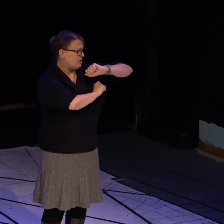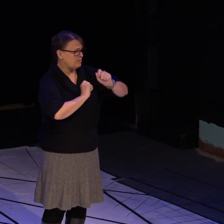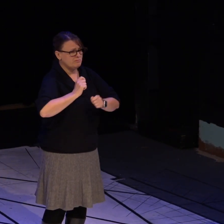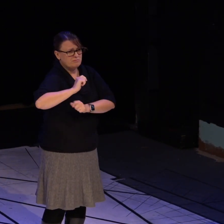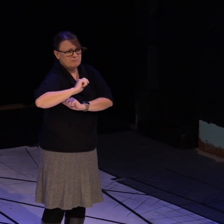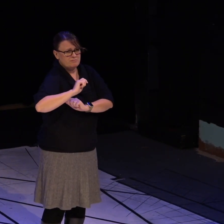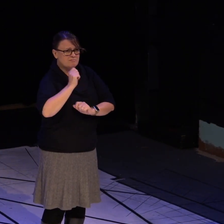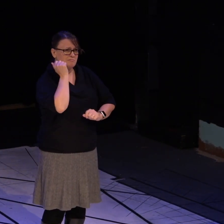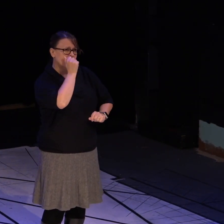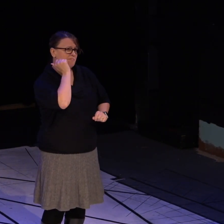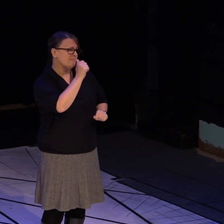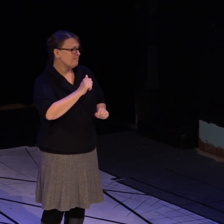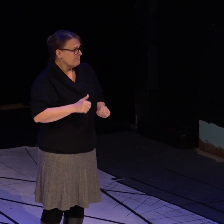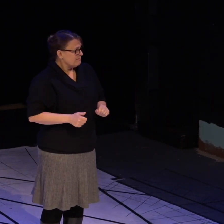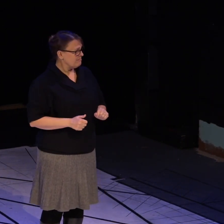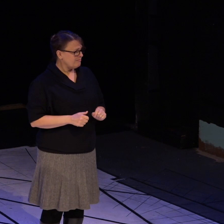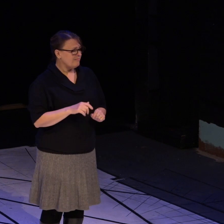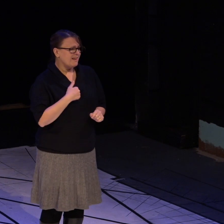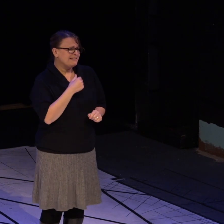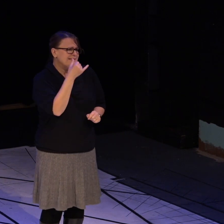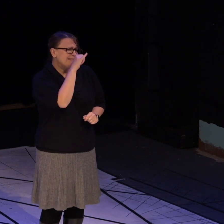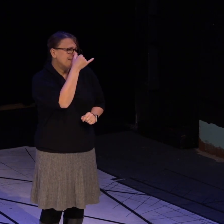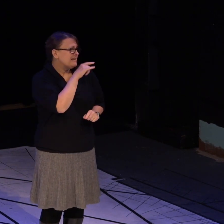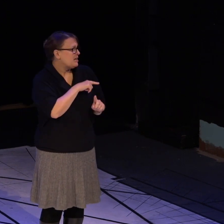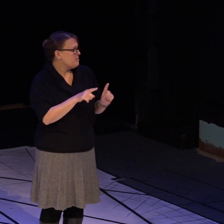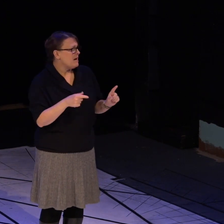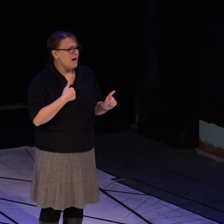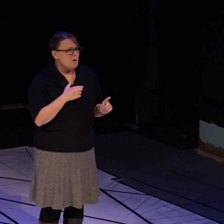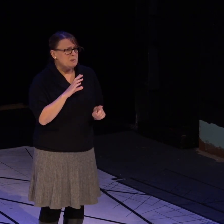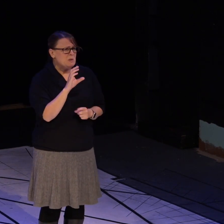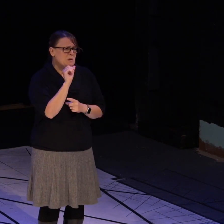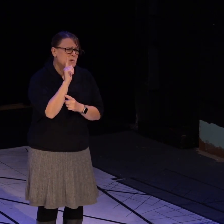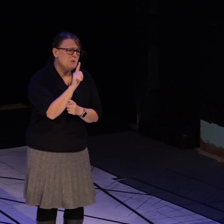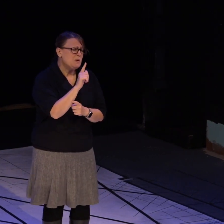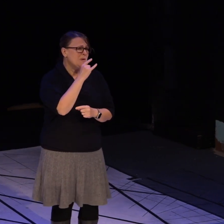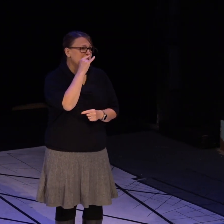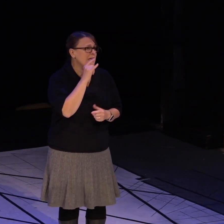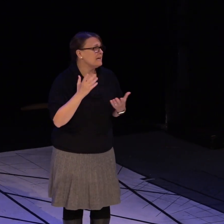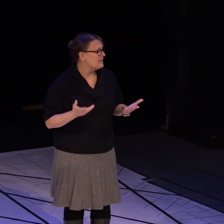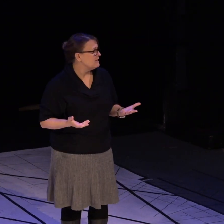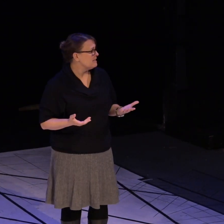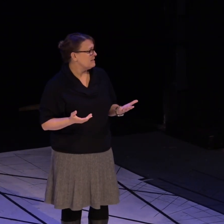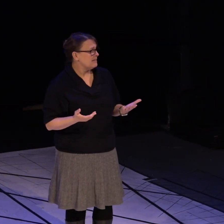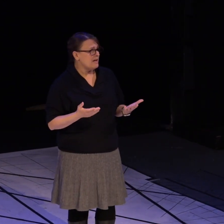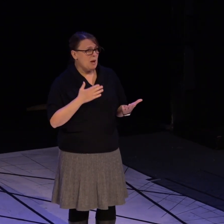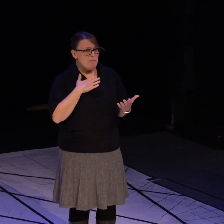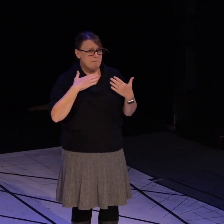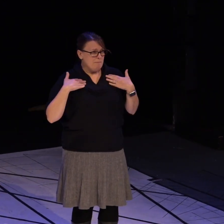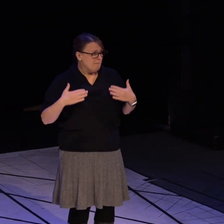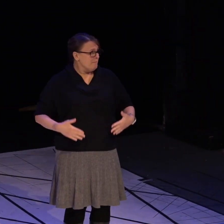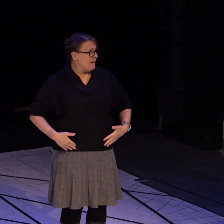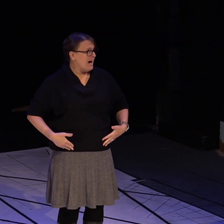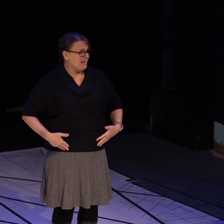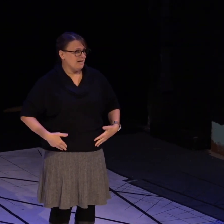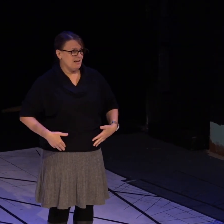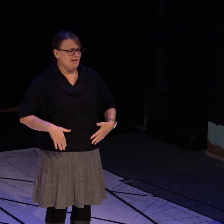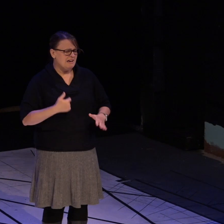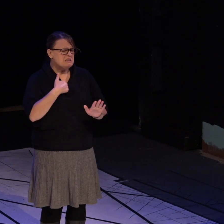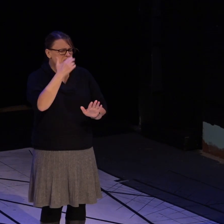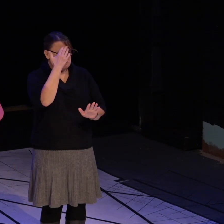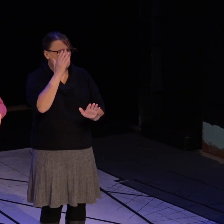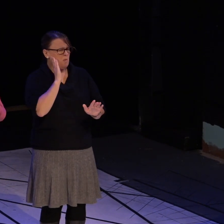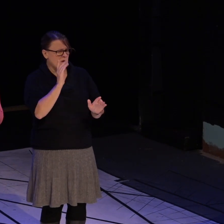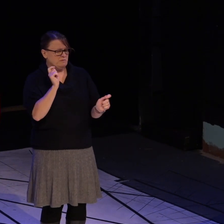And this sounds silly, but I was a cool kid. My body was going to start doing weird